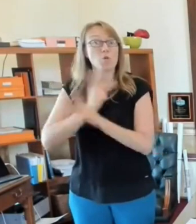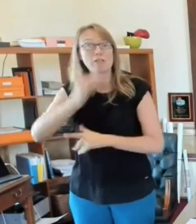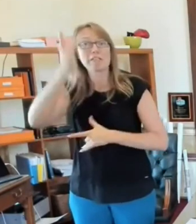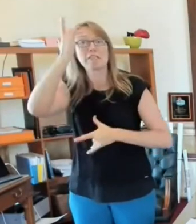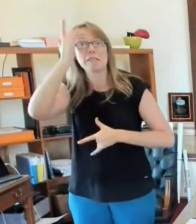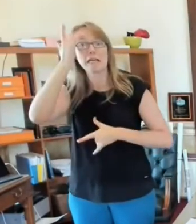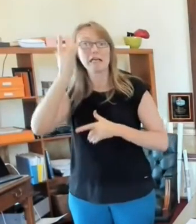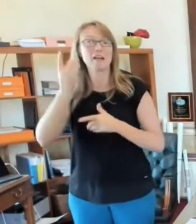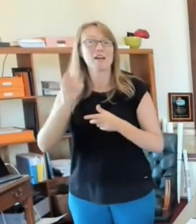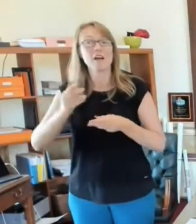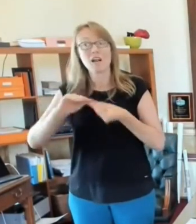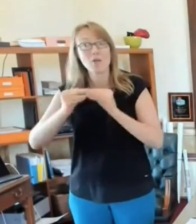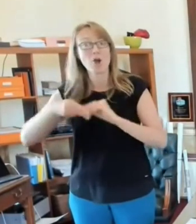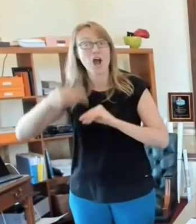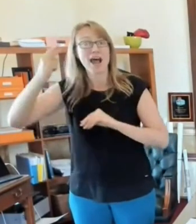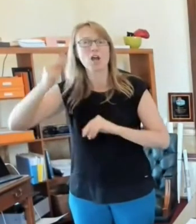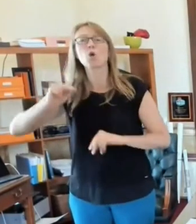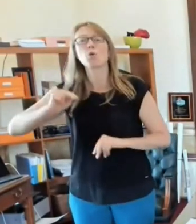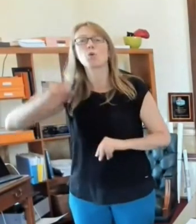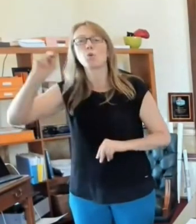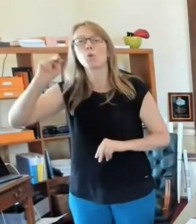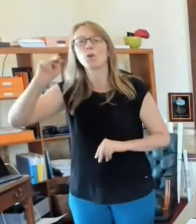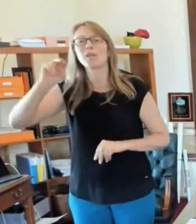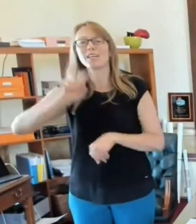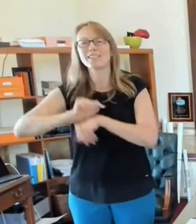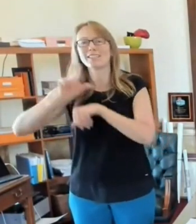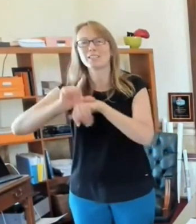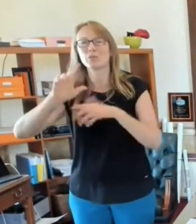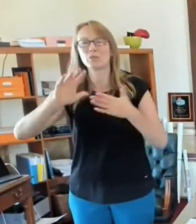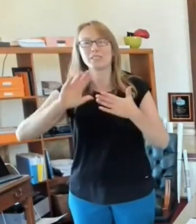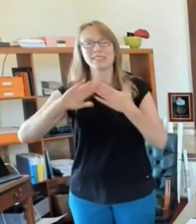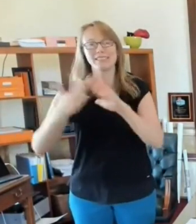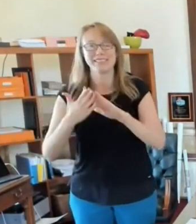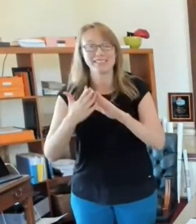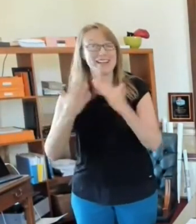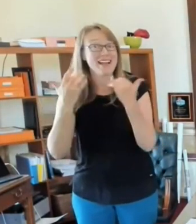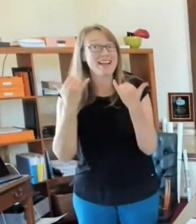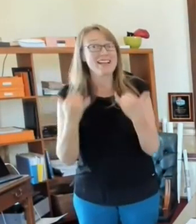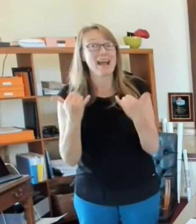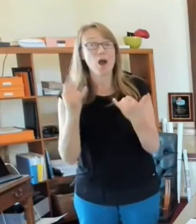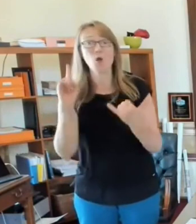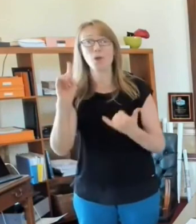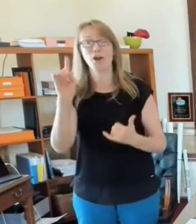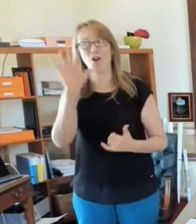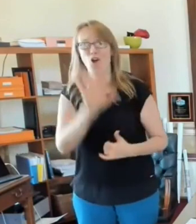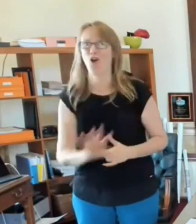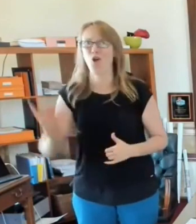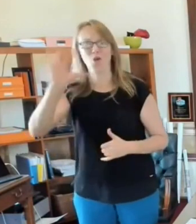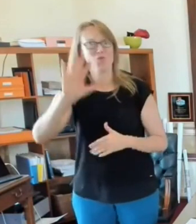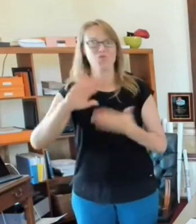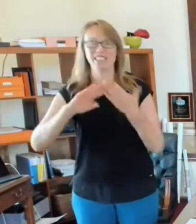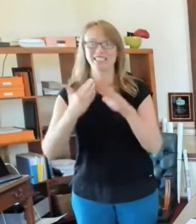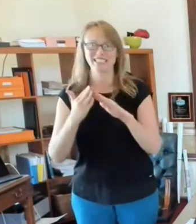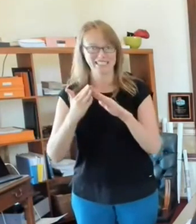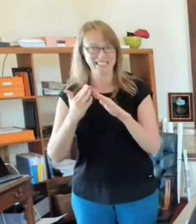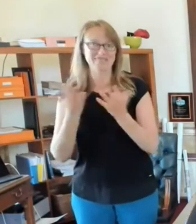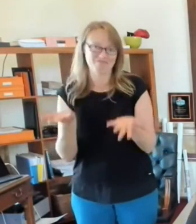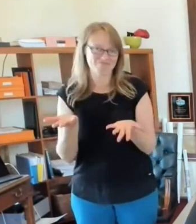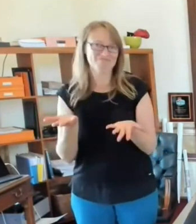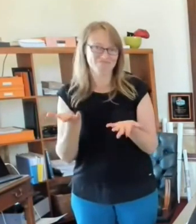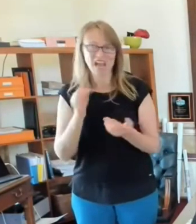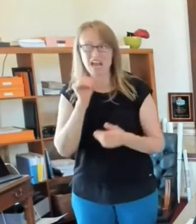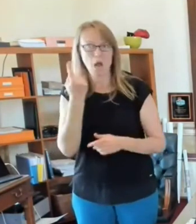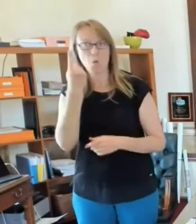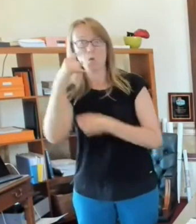cases in really across the city. So the spread has just continued.